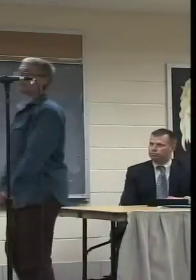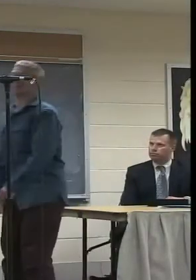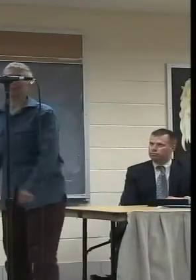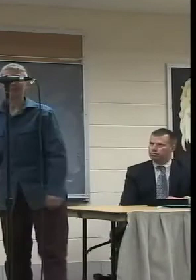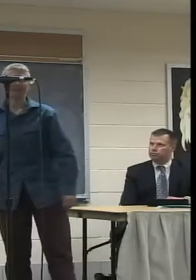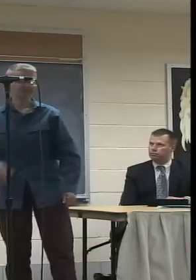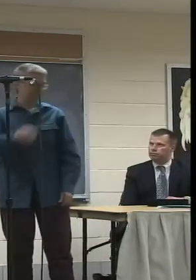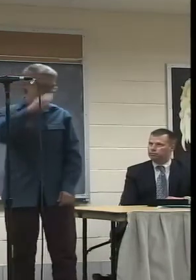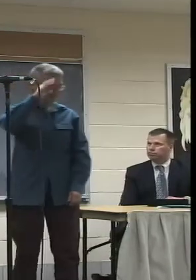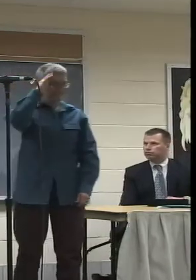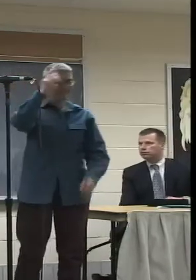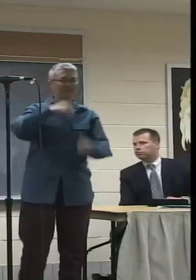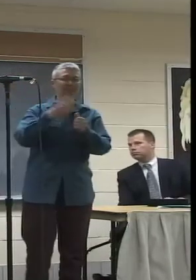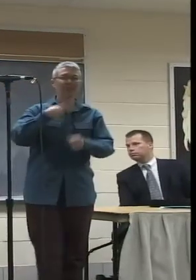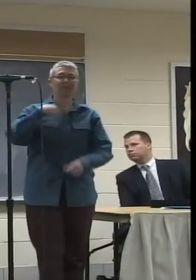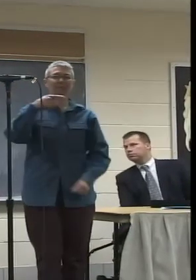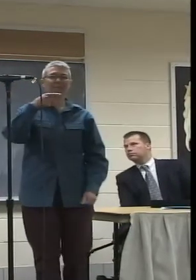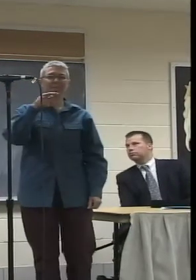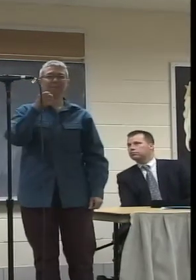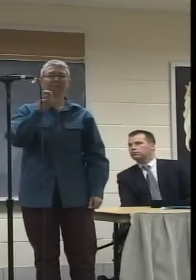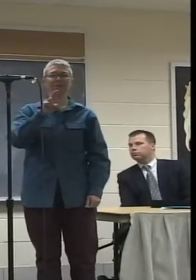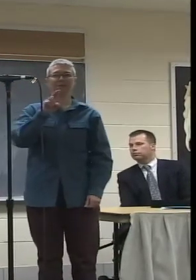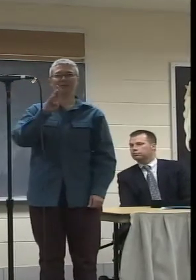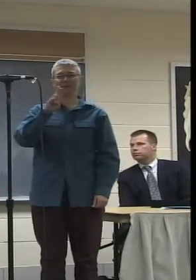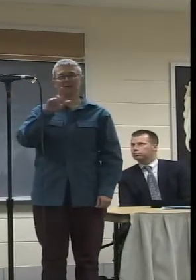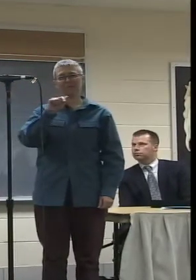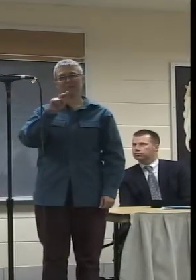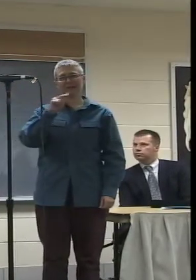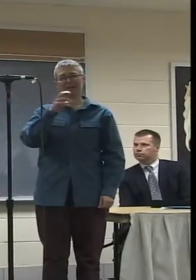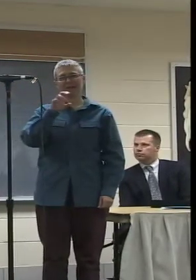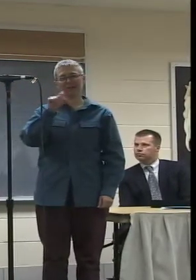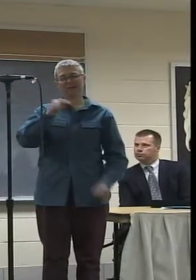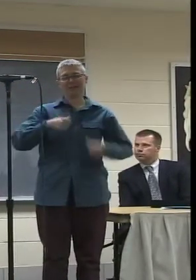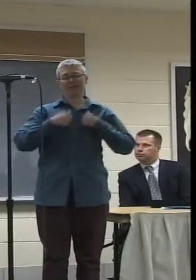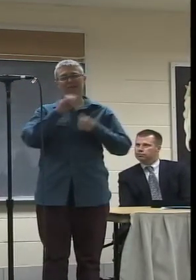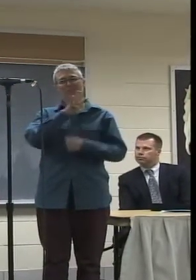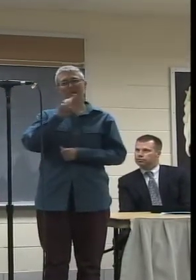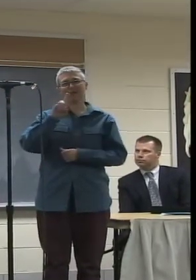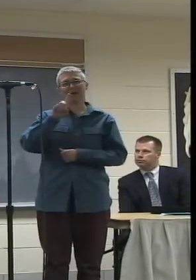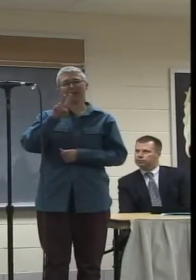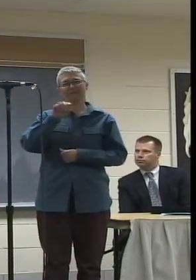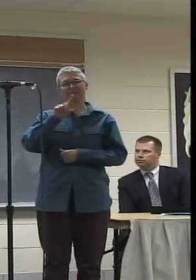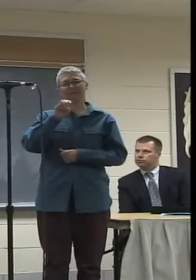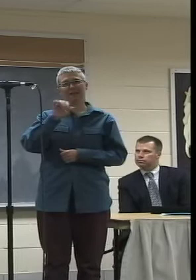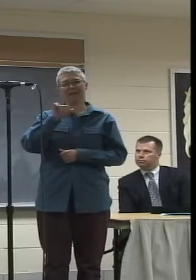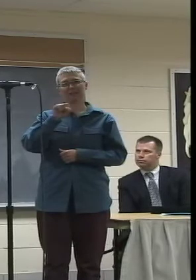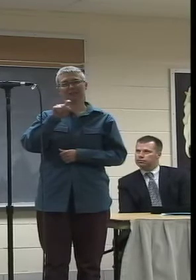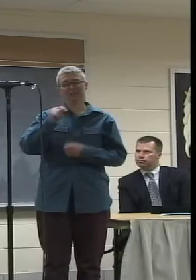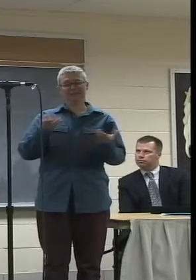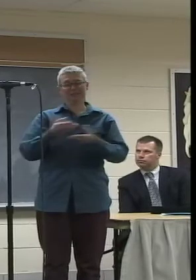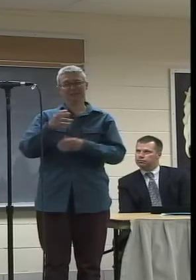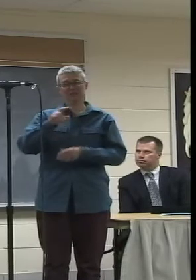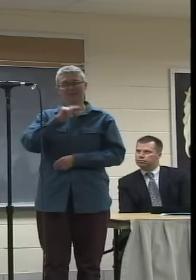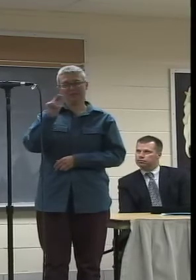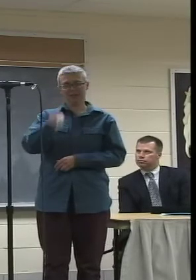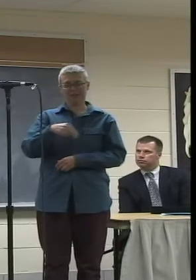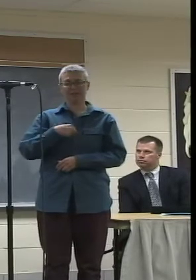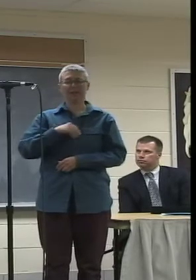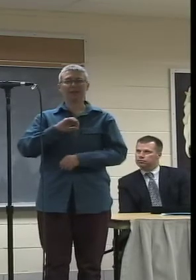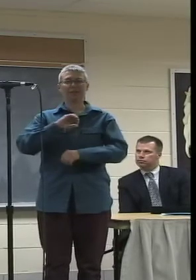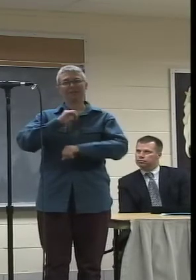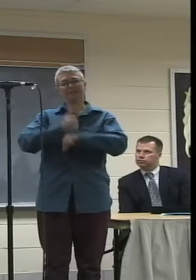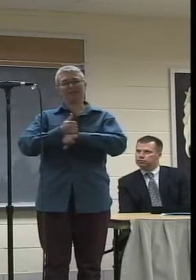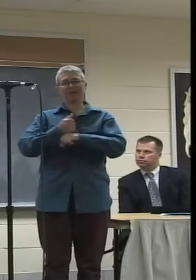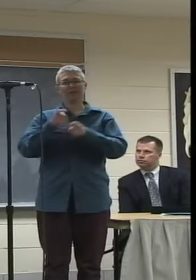Hi, everyone. I'm Peter Blanchett. I live at 41 Valley Street here in Northampton, and I'm the founding director of the